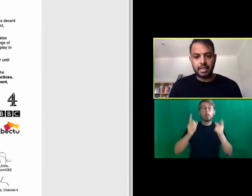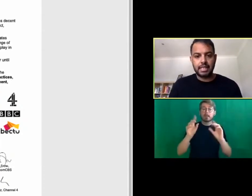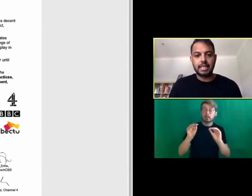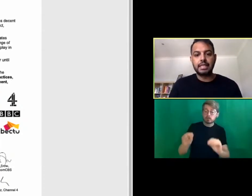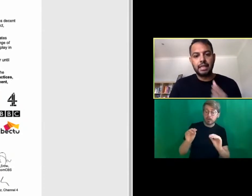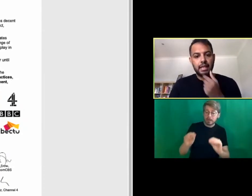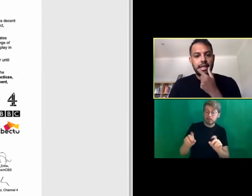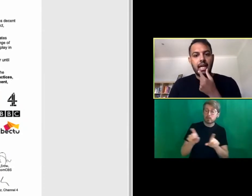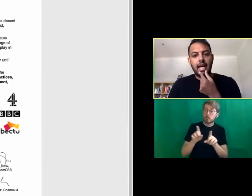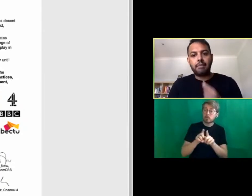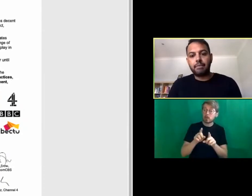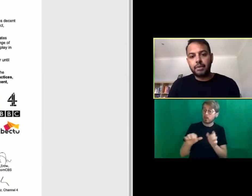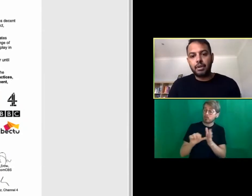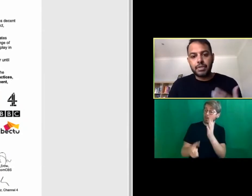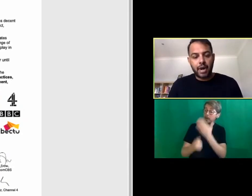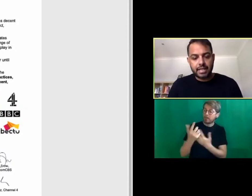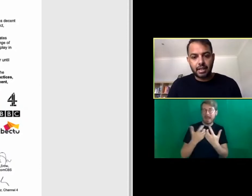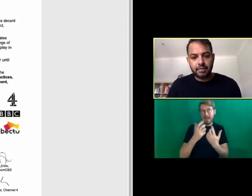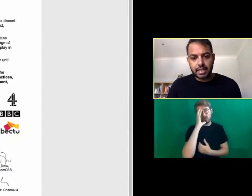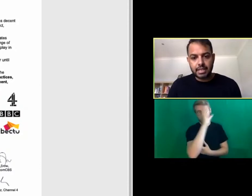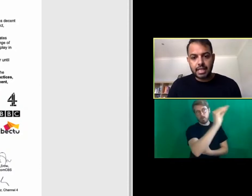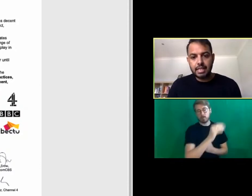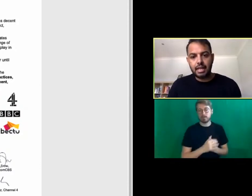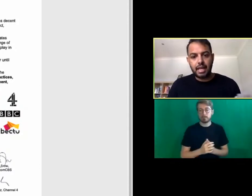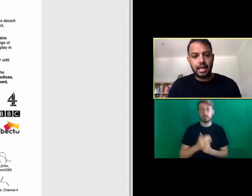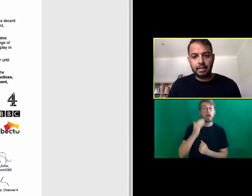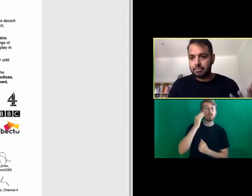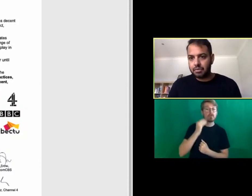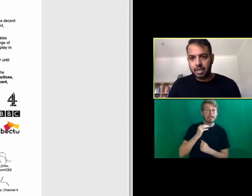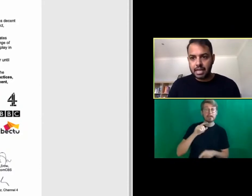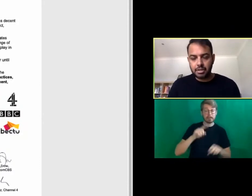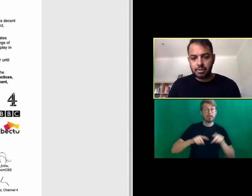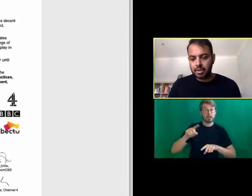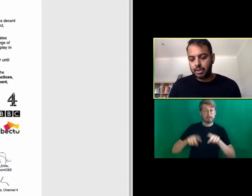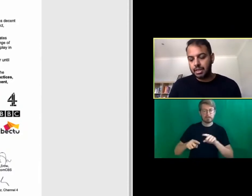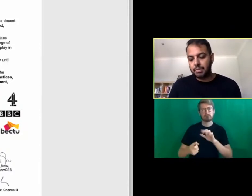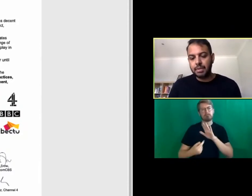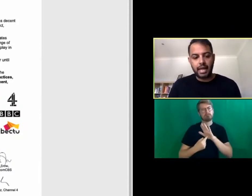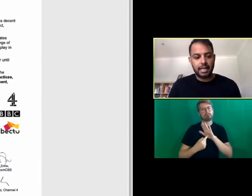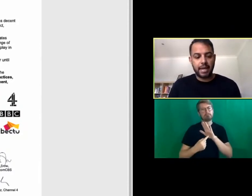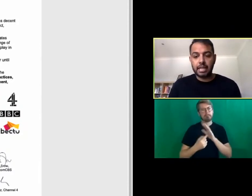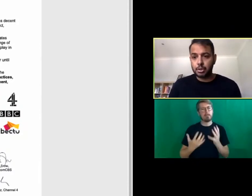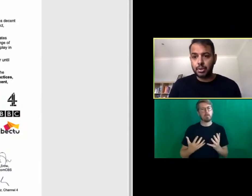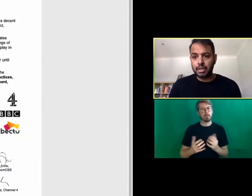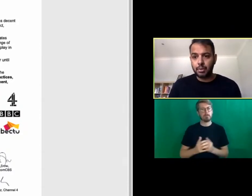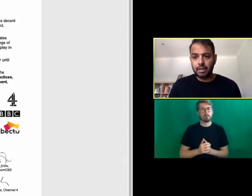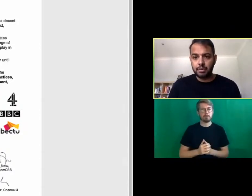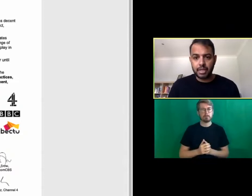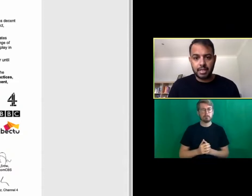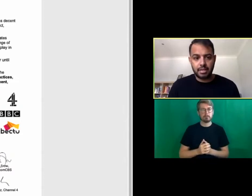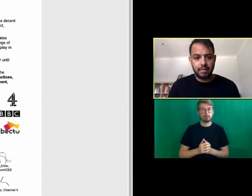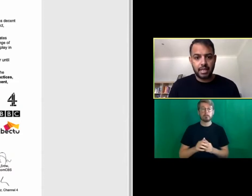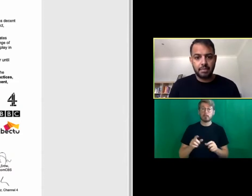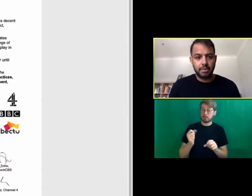reporting facilities. Obviously race and diversity a key issue as well at the moment and making sure that the